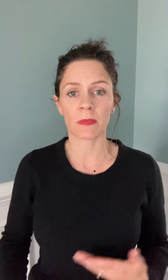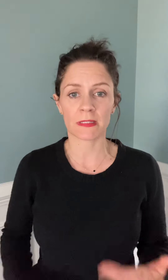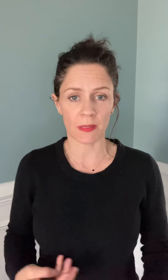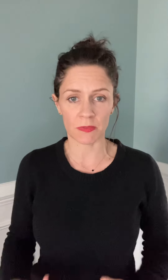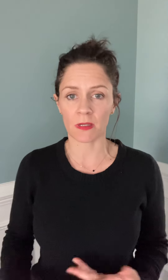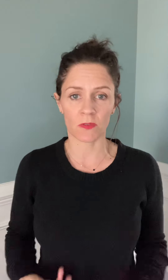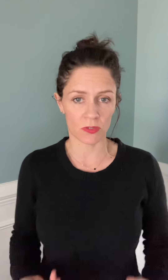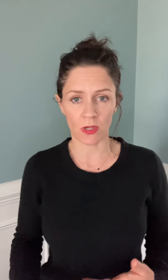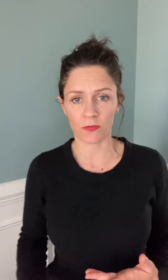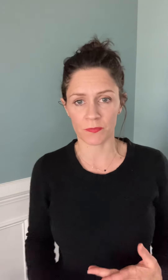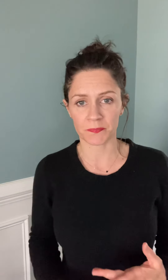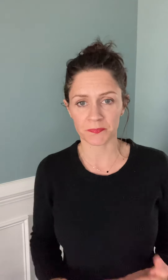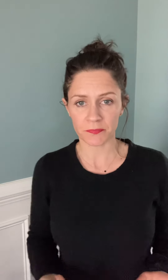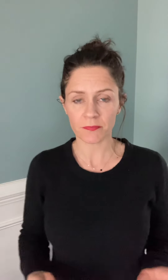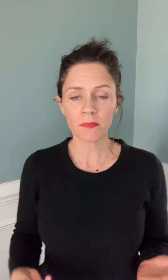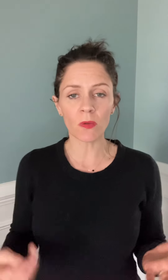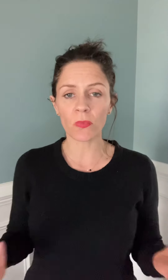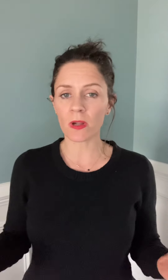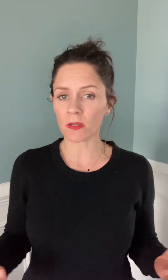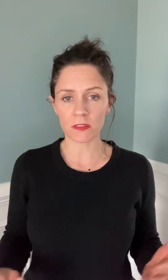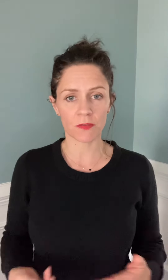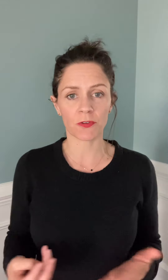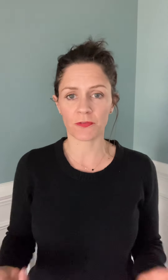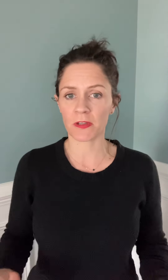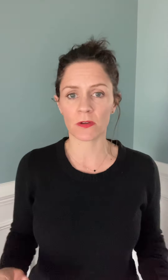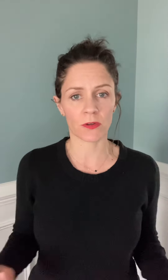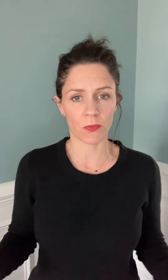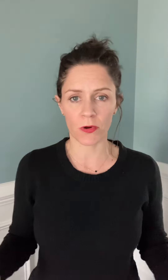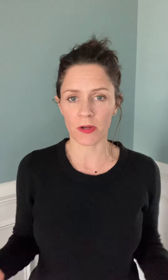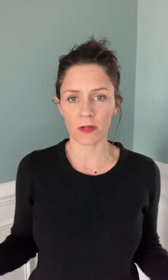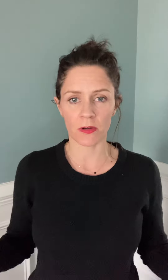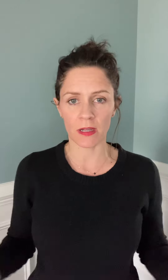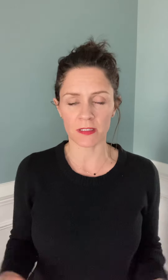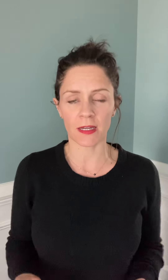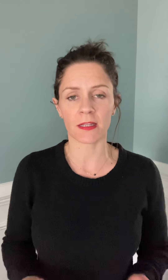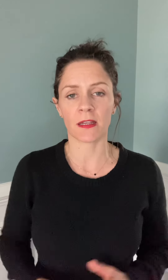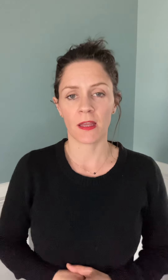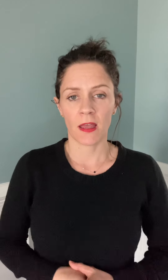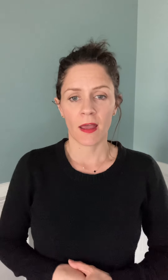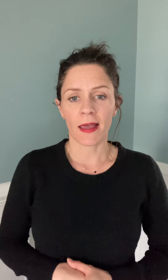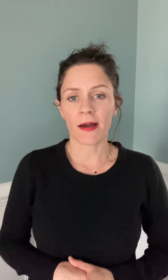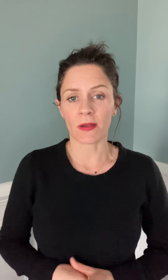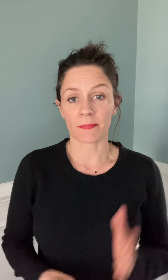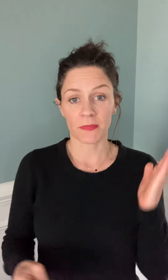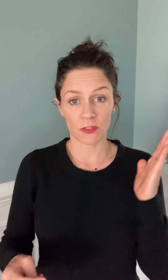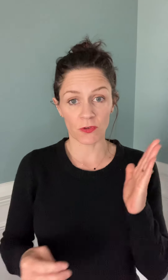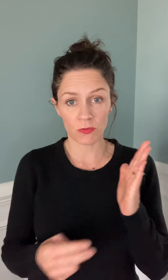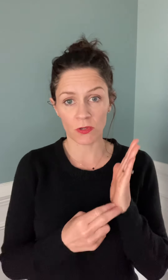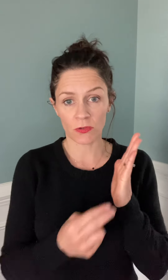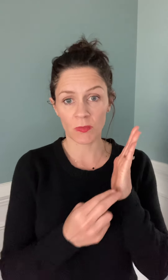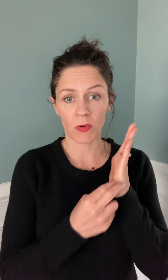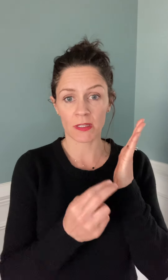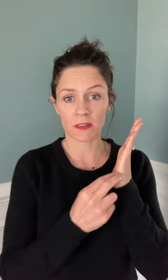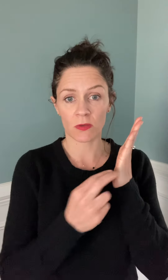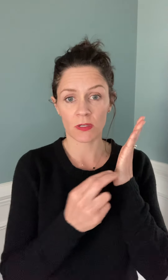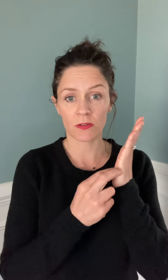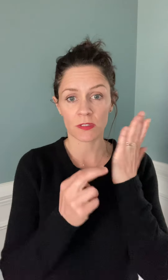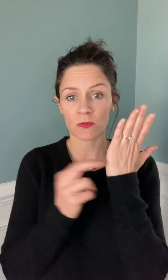accepting of yourself regardless of your fear, your worry, your anxiety. Okay, so first we'll go through the points. So here at this one